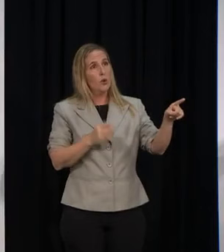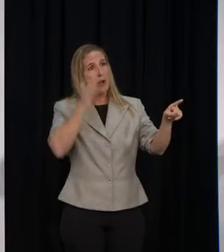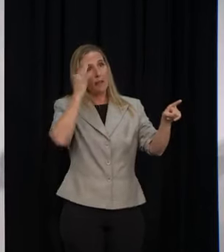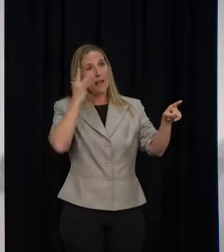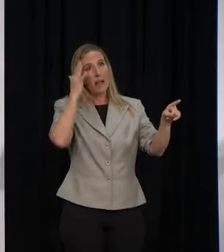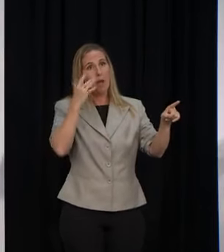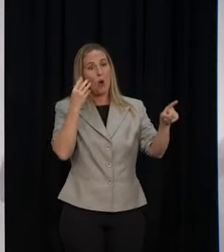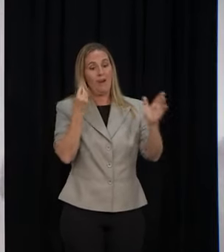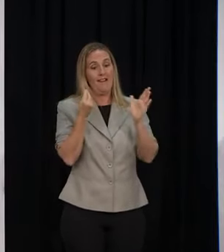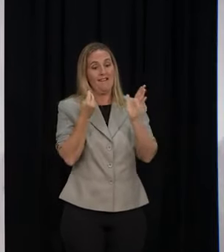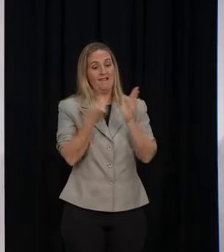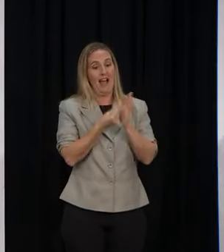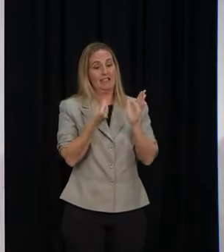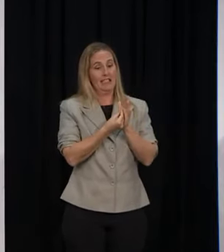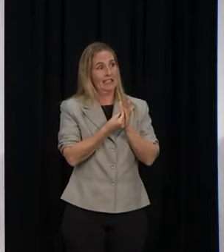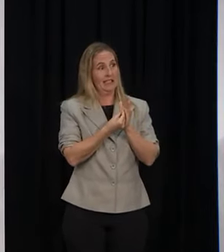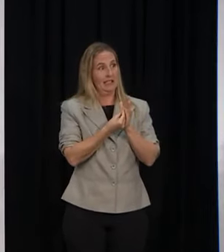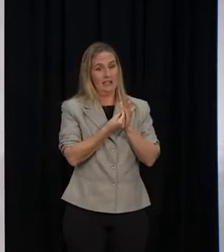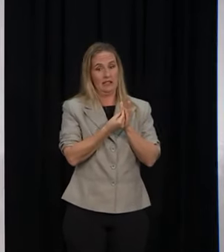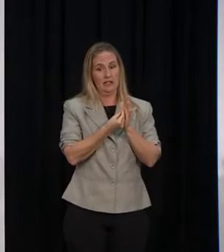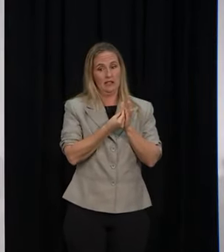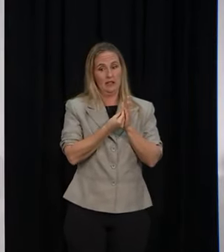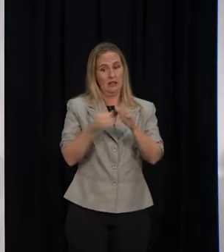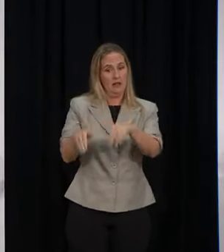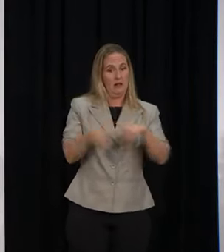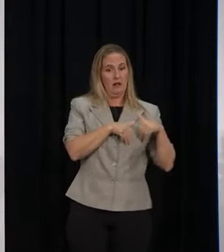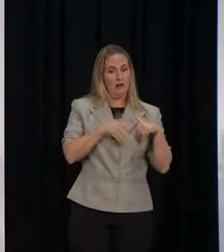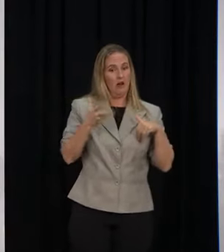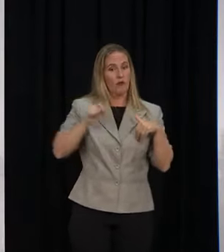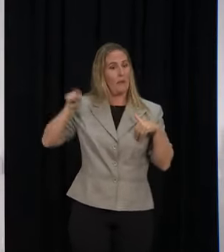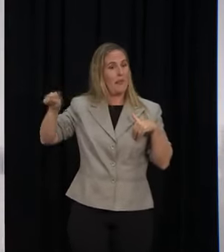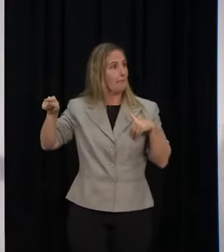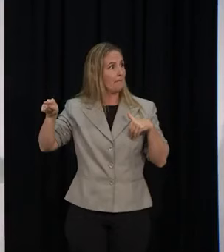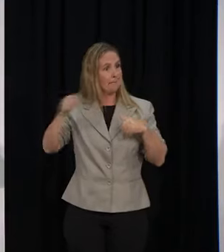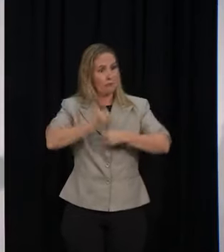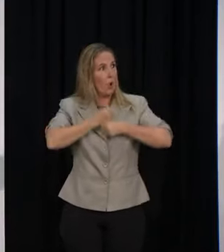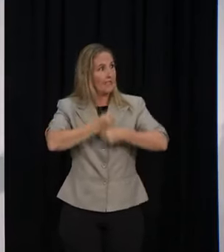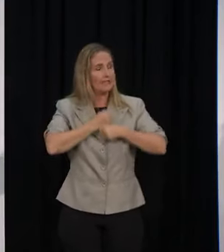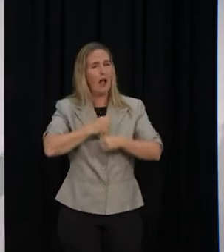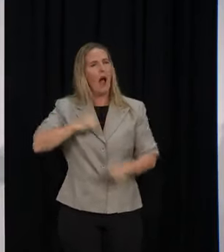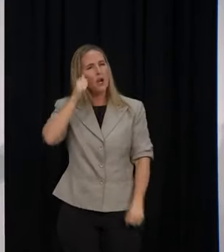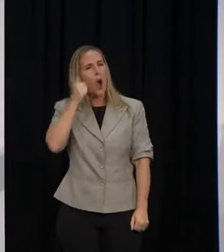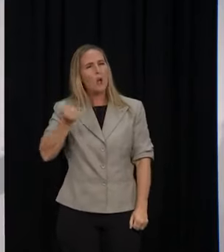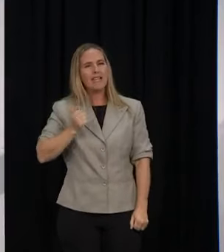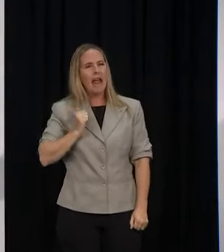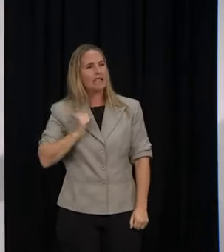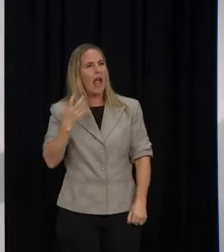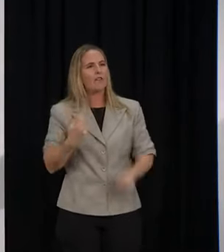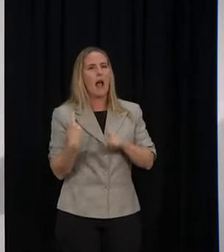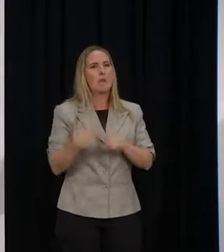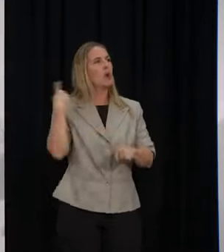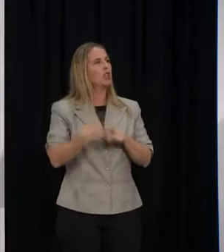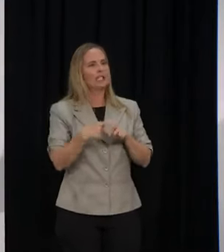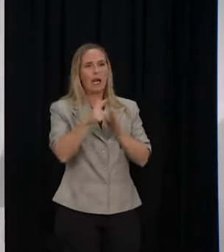occupiers out there? I mean, I know in the US, sorry, in Canada, there were some emergency powers passed. What do we know about it?